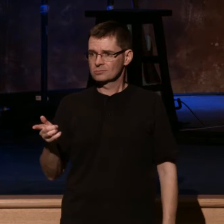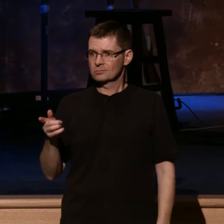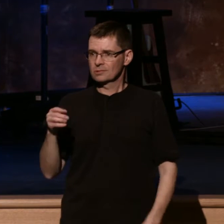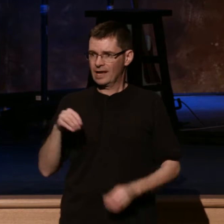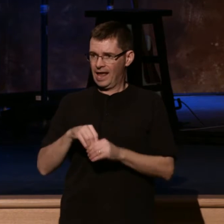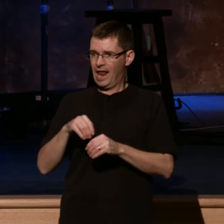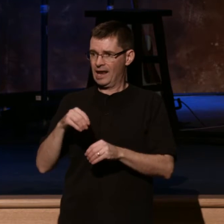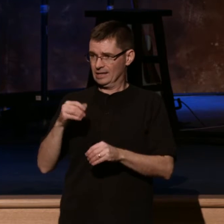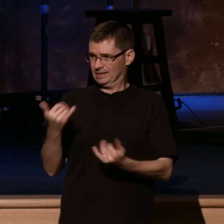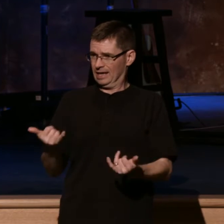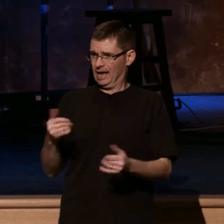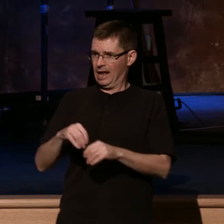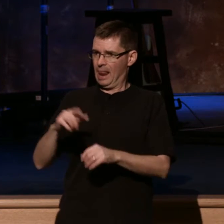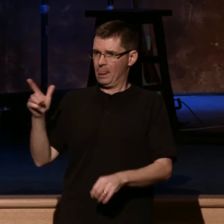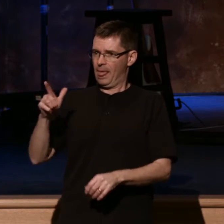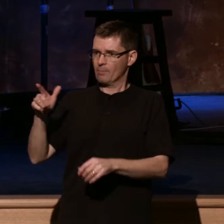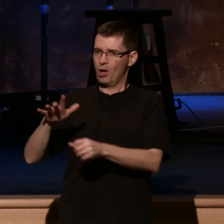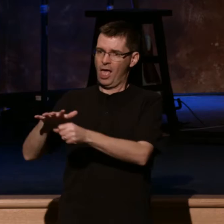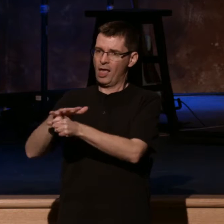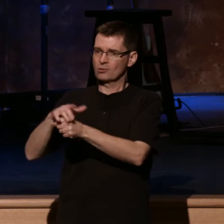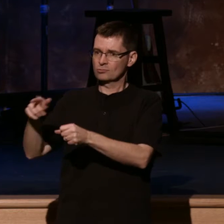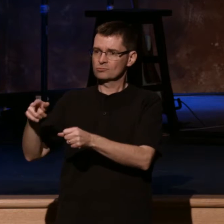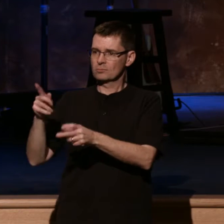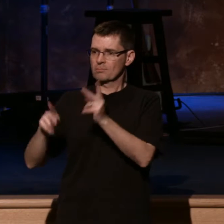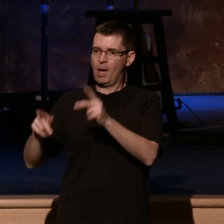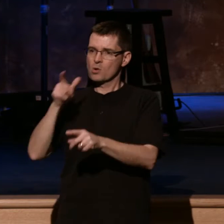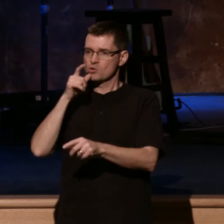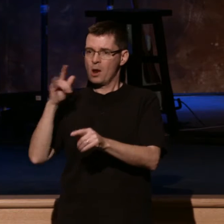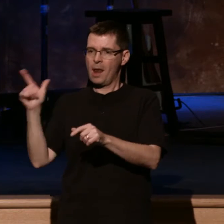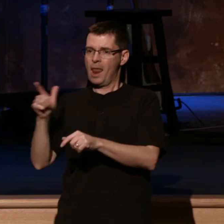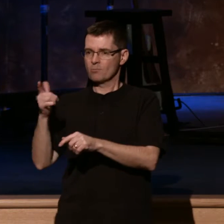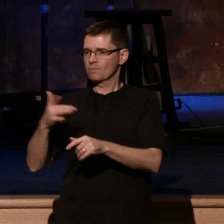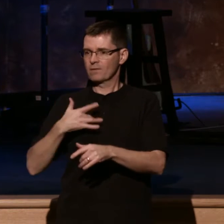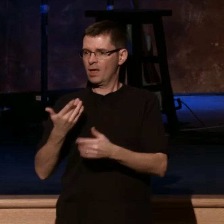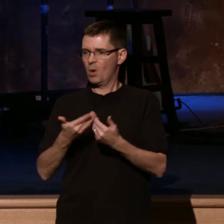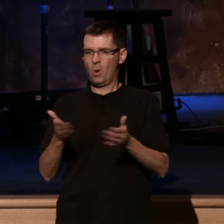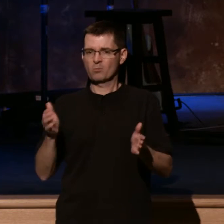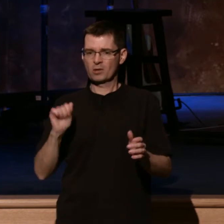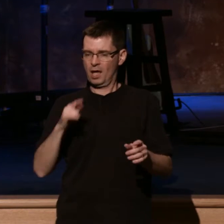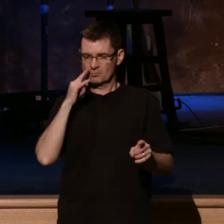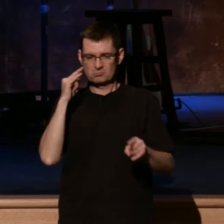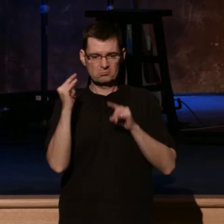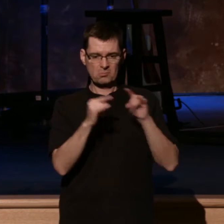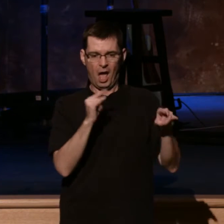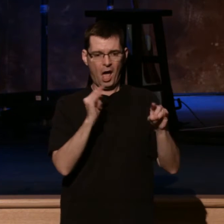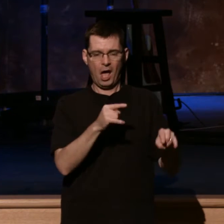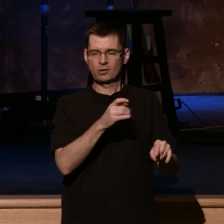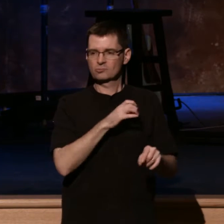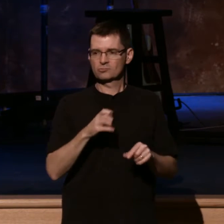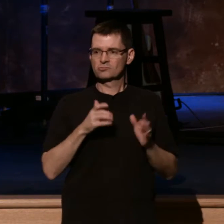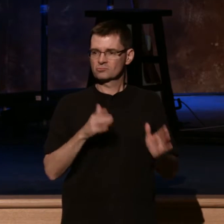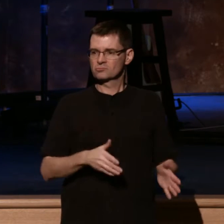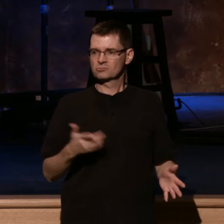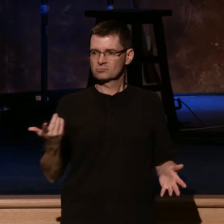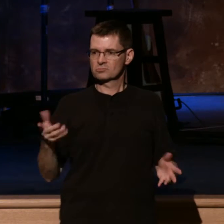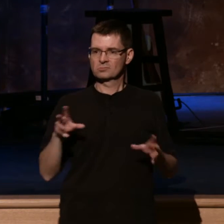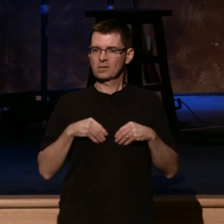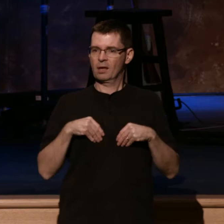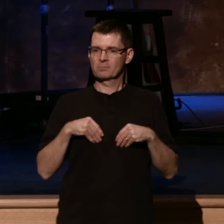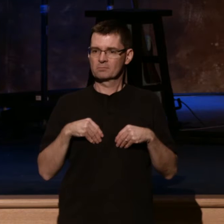countries in terms of the trends that are increasingly becoming very open about their criticism of Christianity. I have a friend on